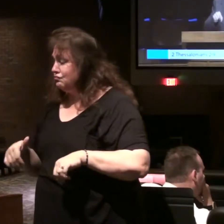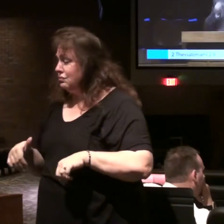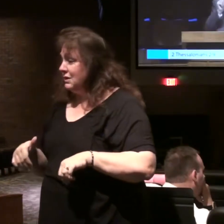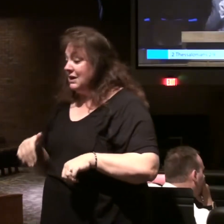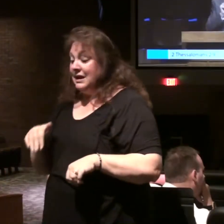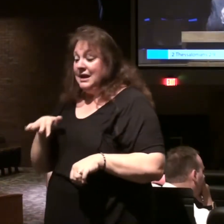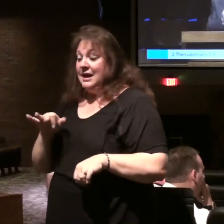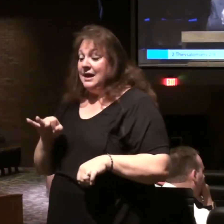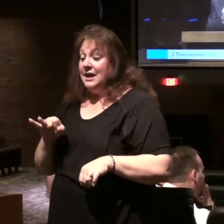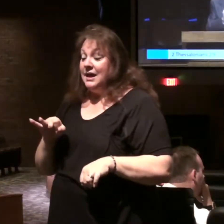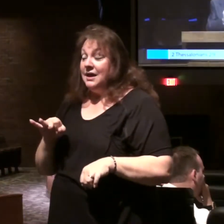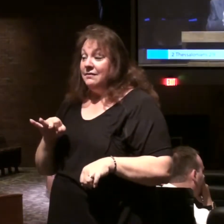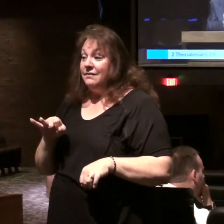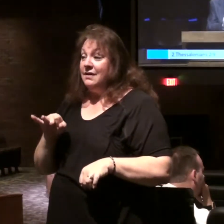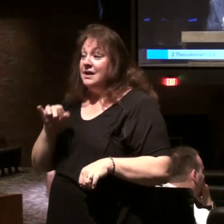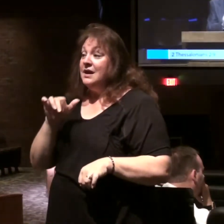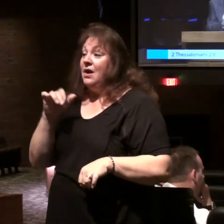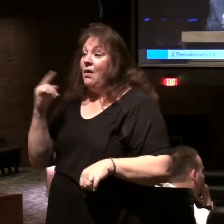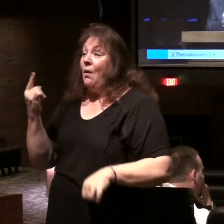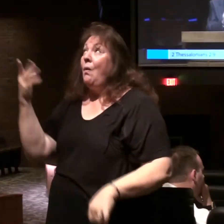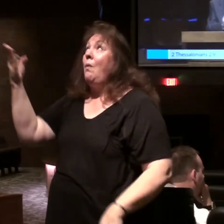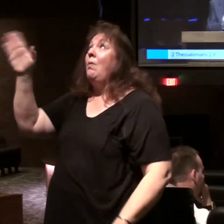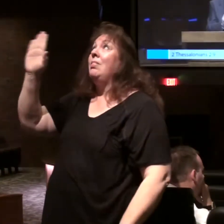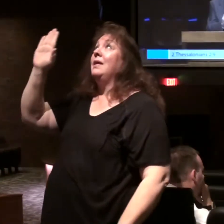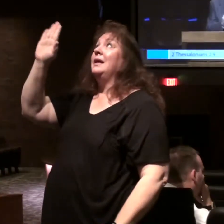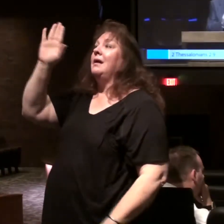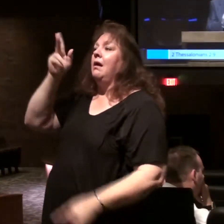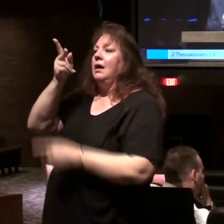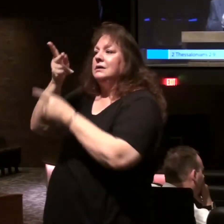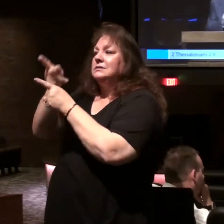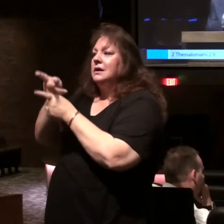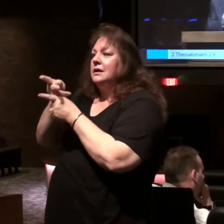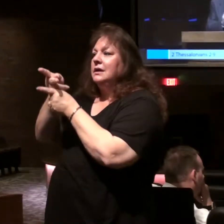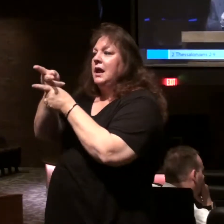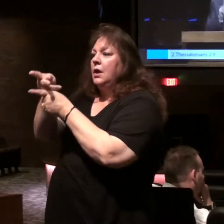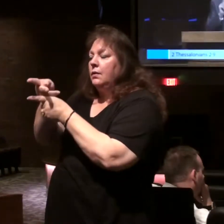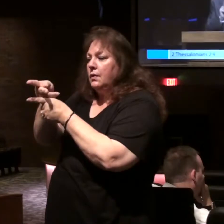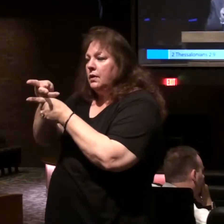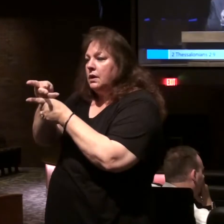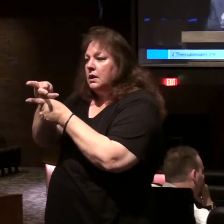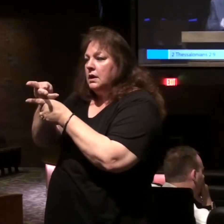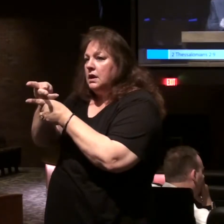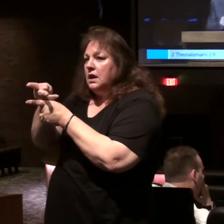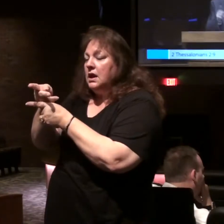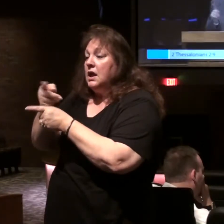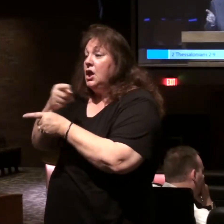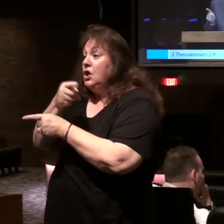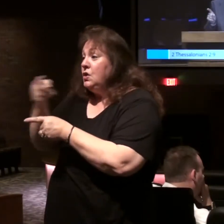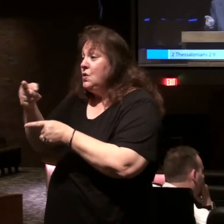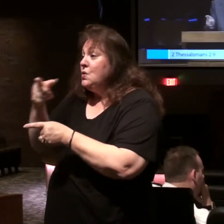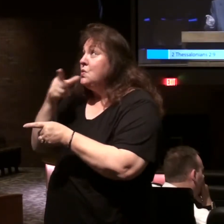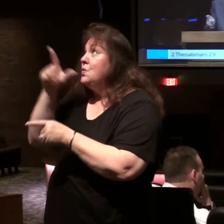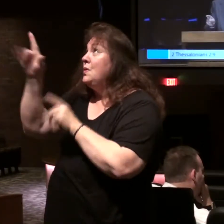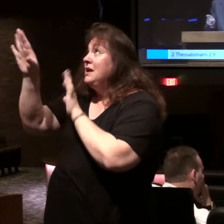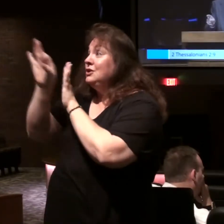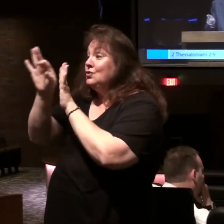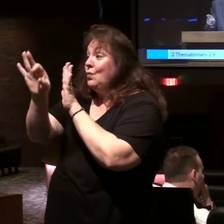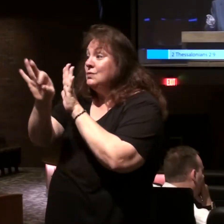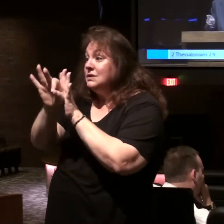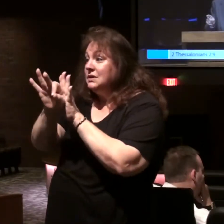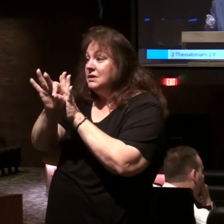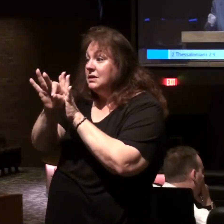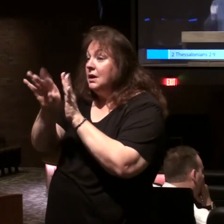if it were but for God's care even the elect would be deceived